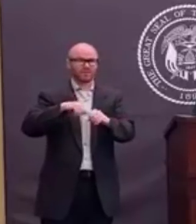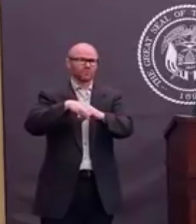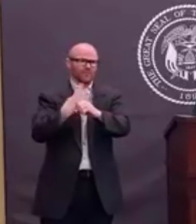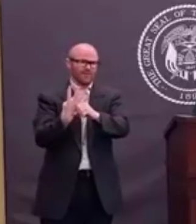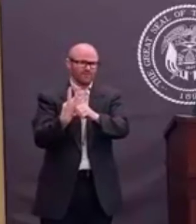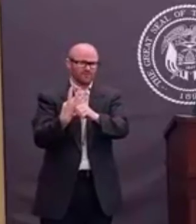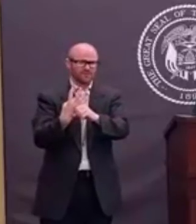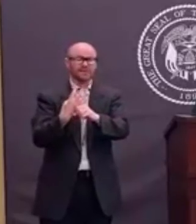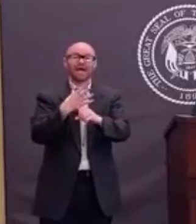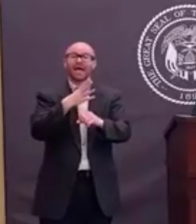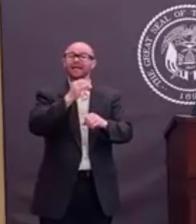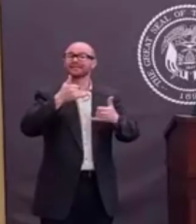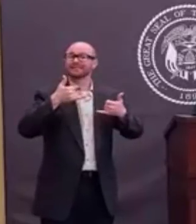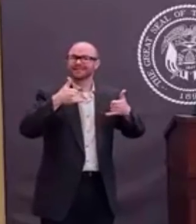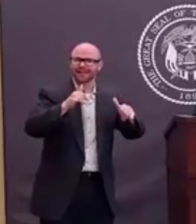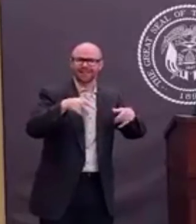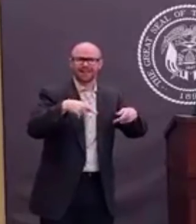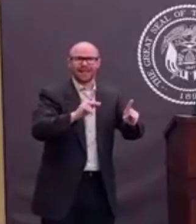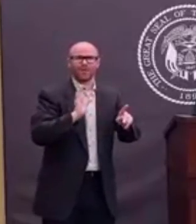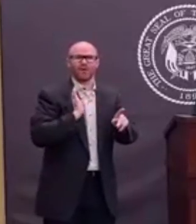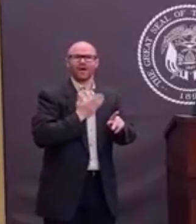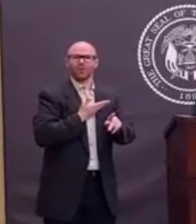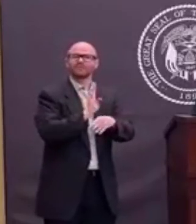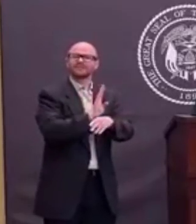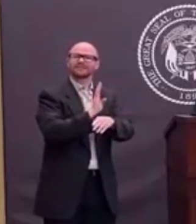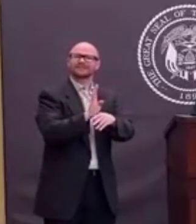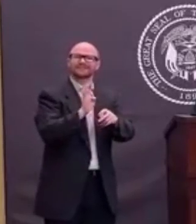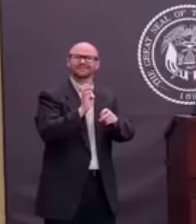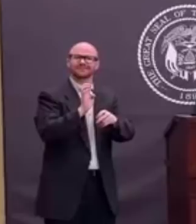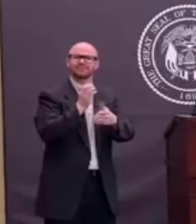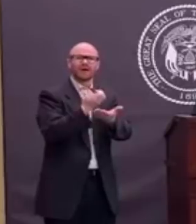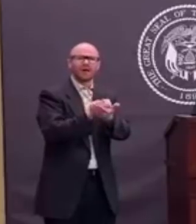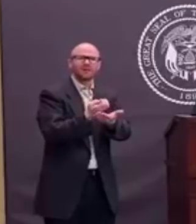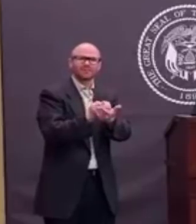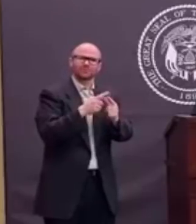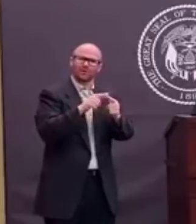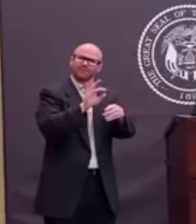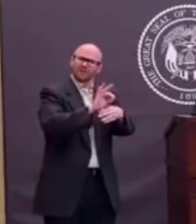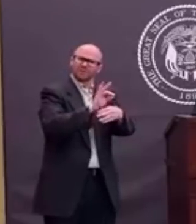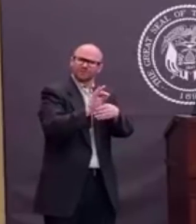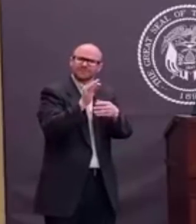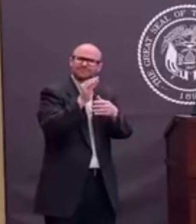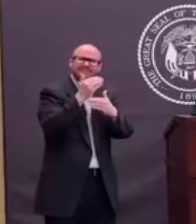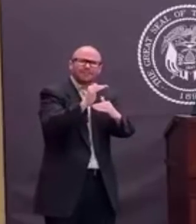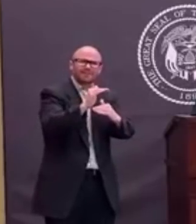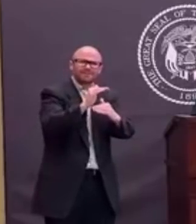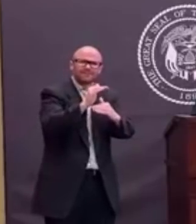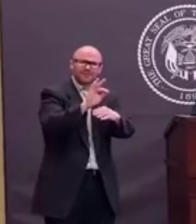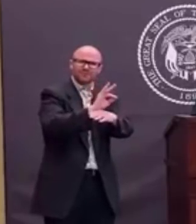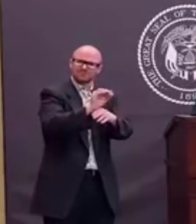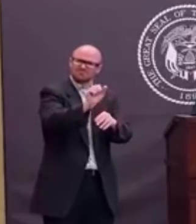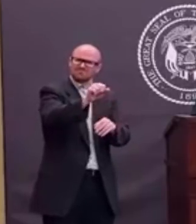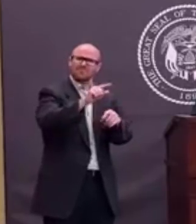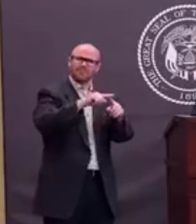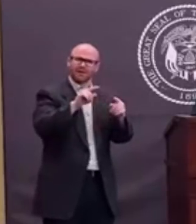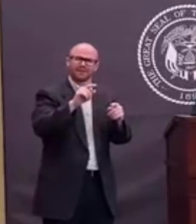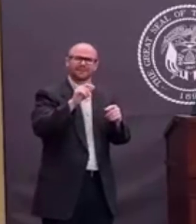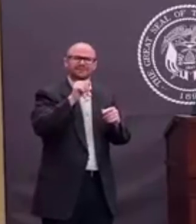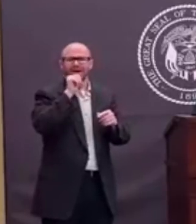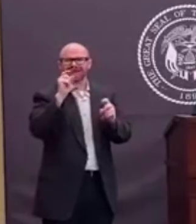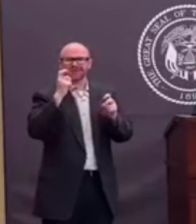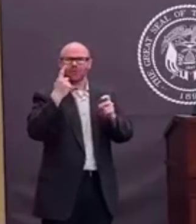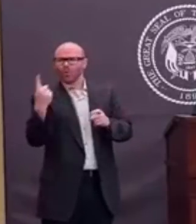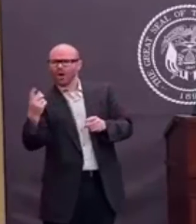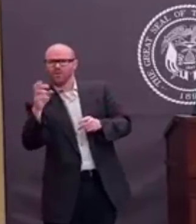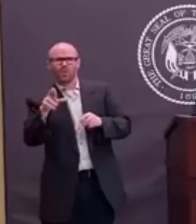and still allow the marketplace to function. It's even as some limited capacity right now. So it's not one versus